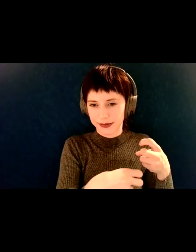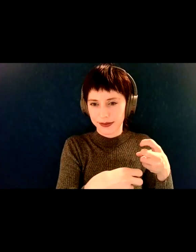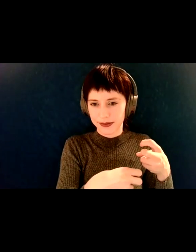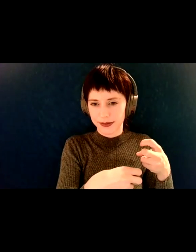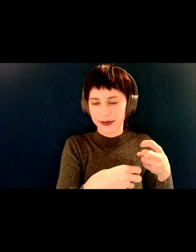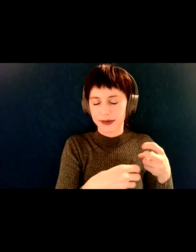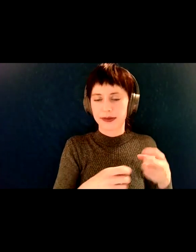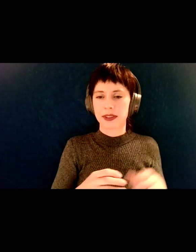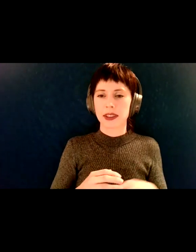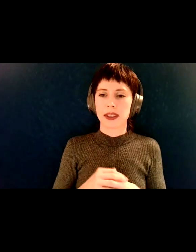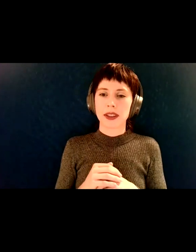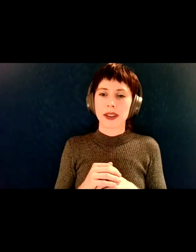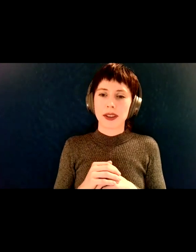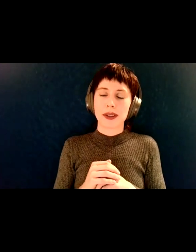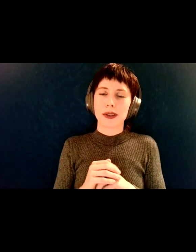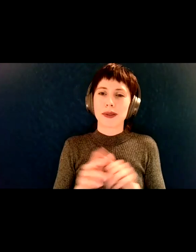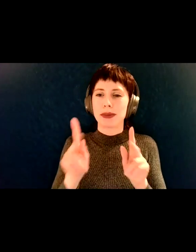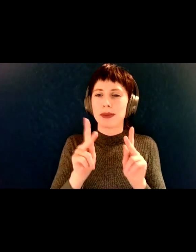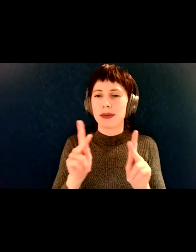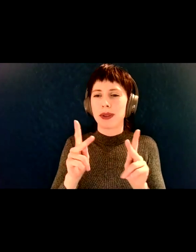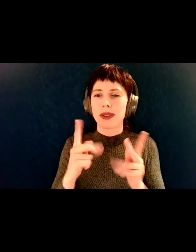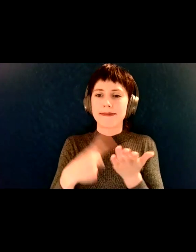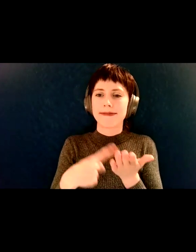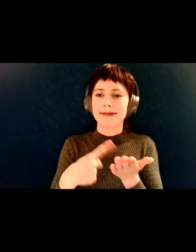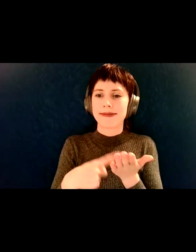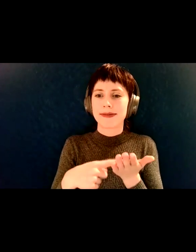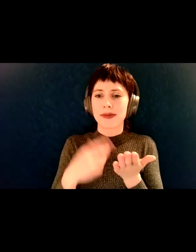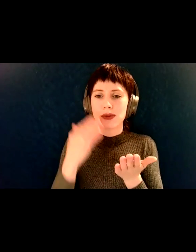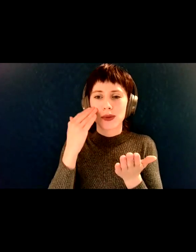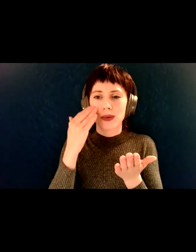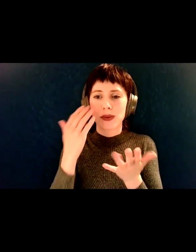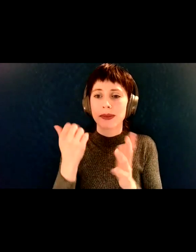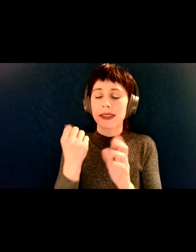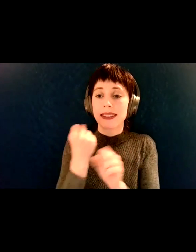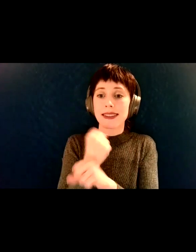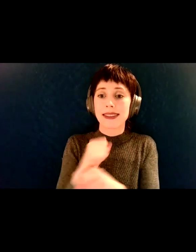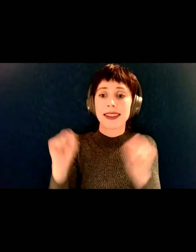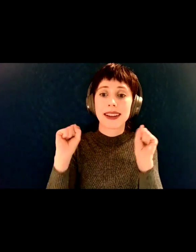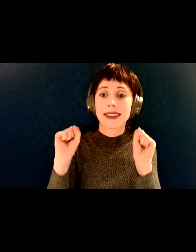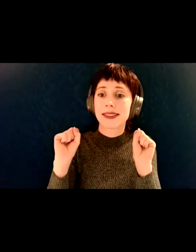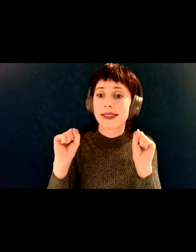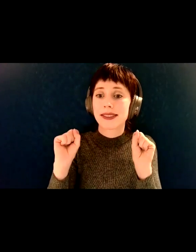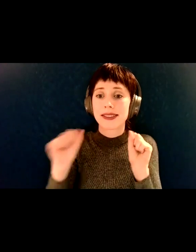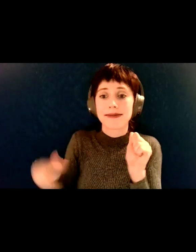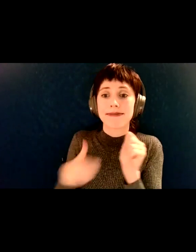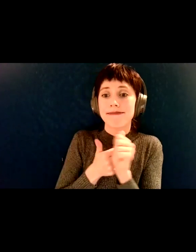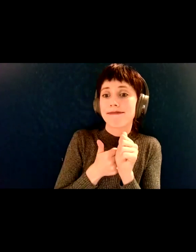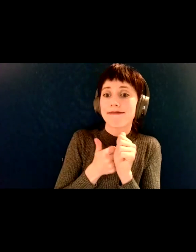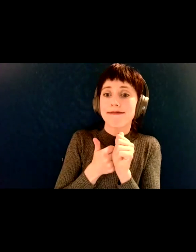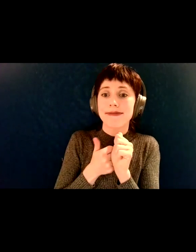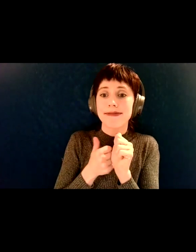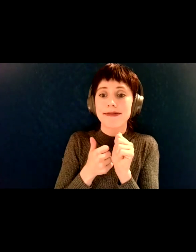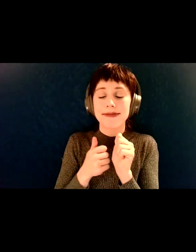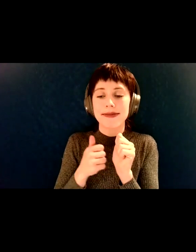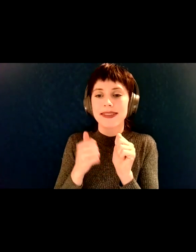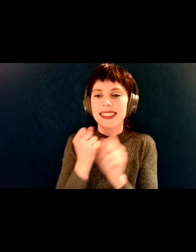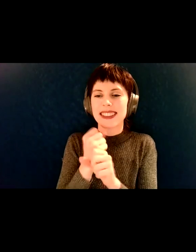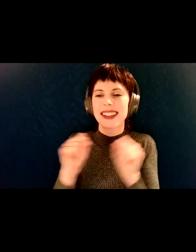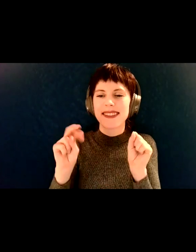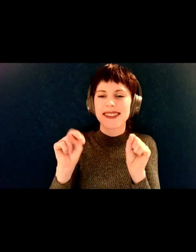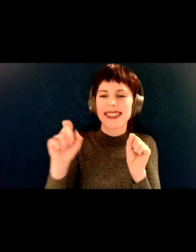it's, uh, people talk about the safety nets of all the services and, um, the safety nets